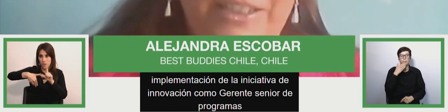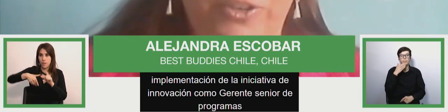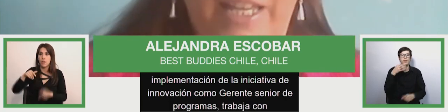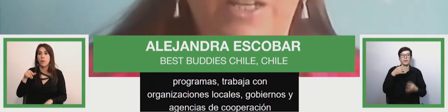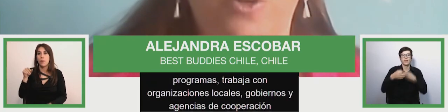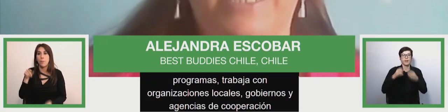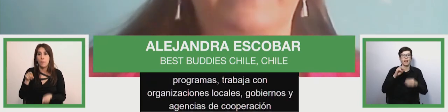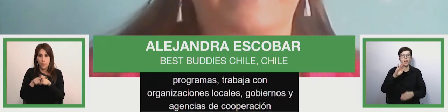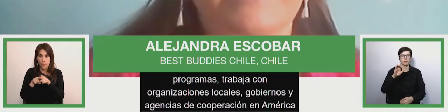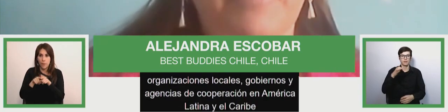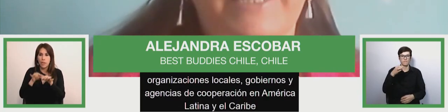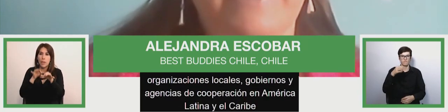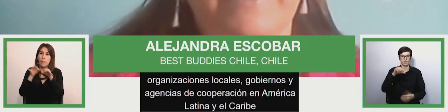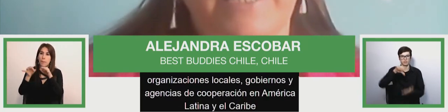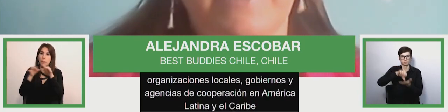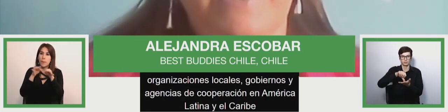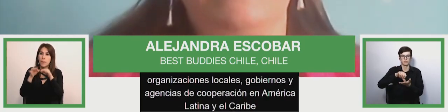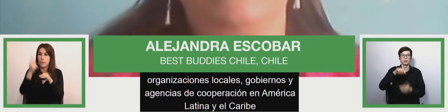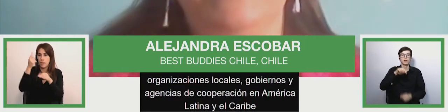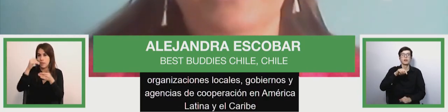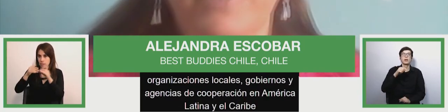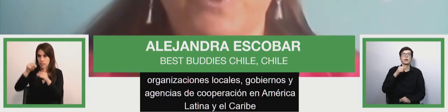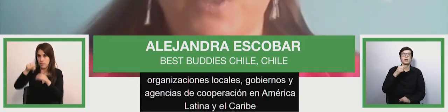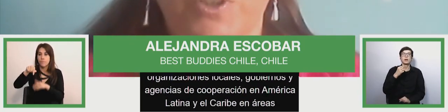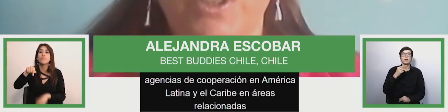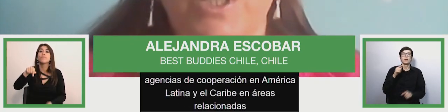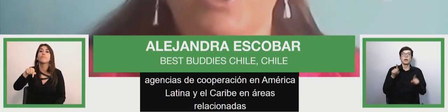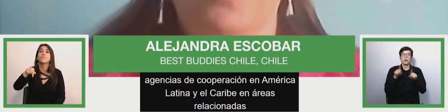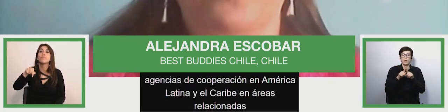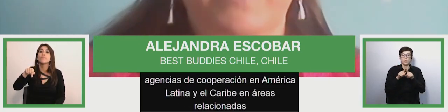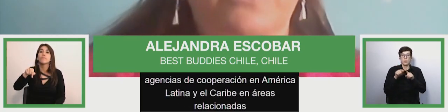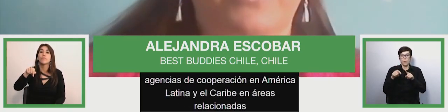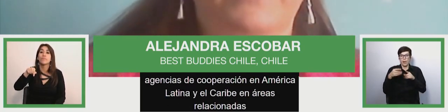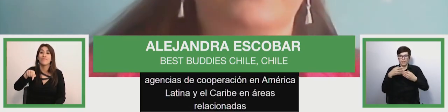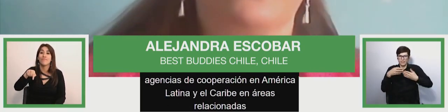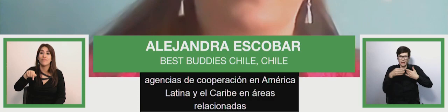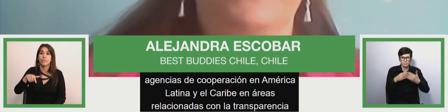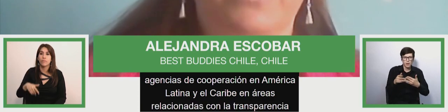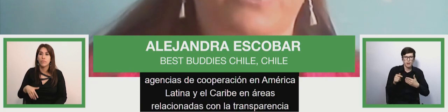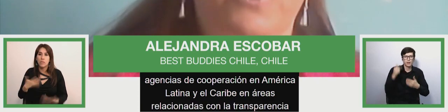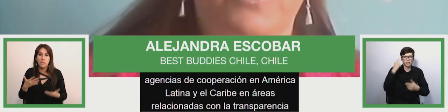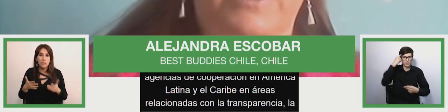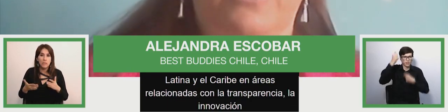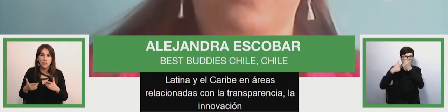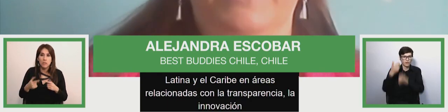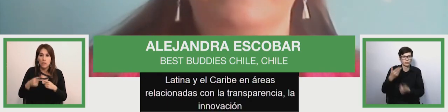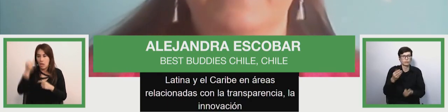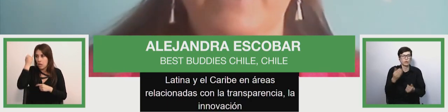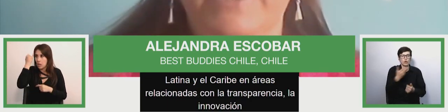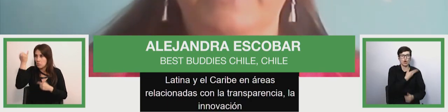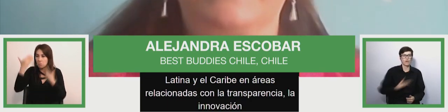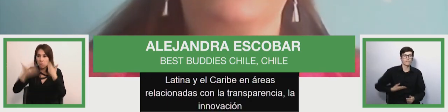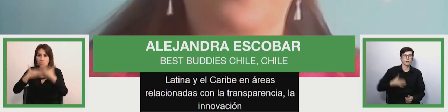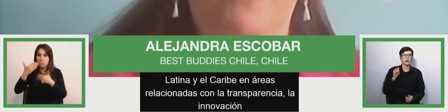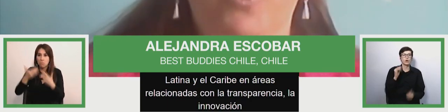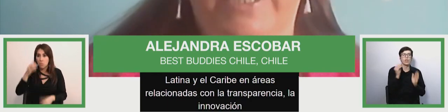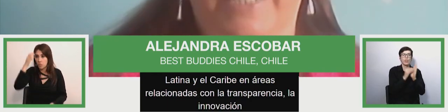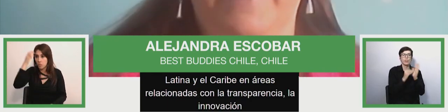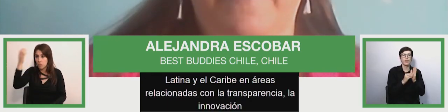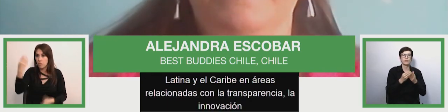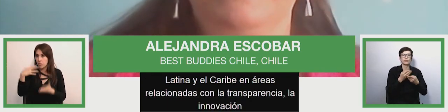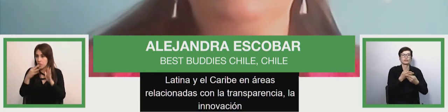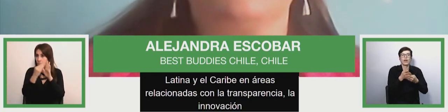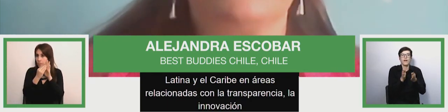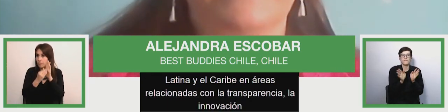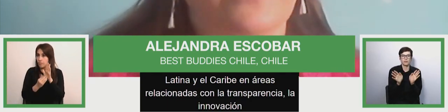he works with local organization government and agencies cooperation in latin america and the caribbean in